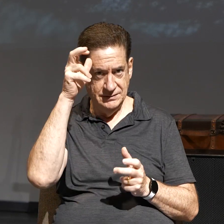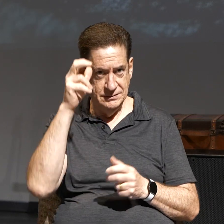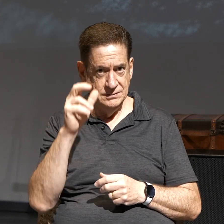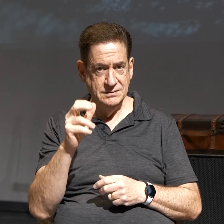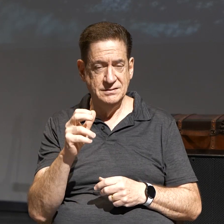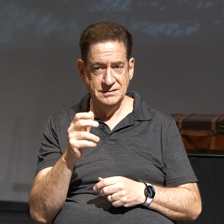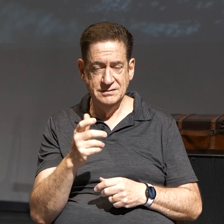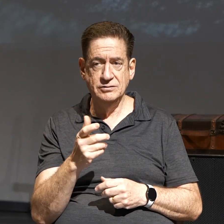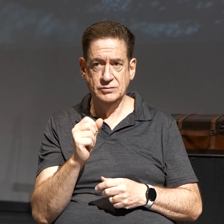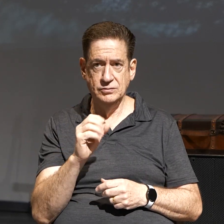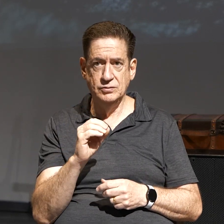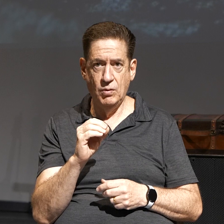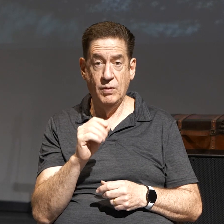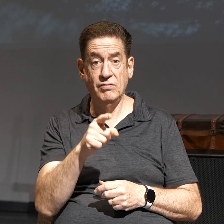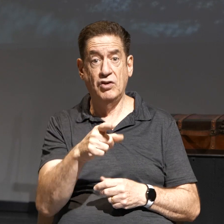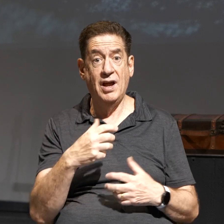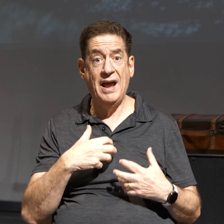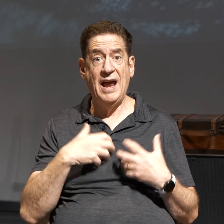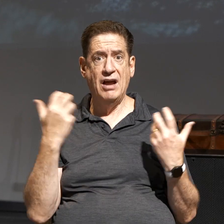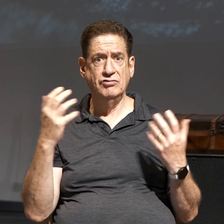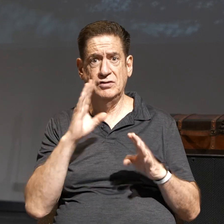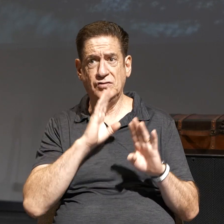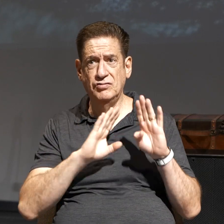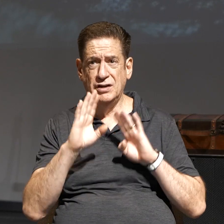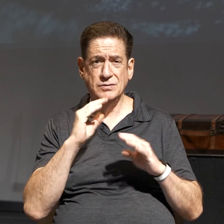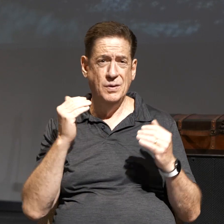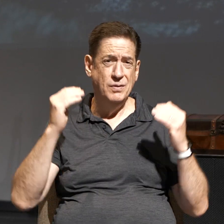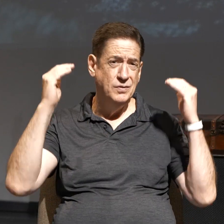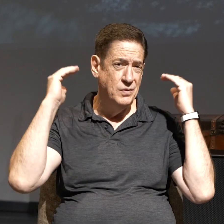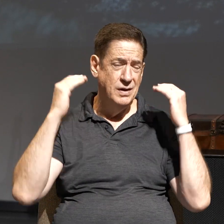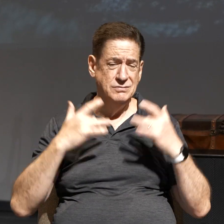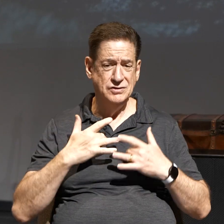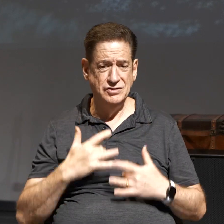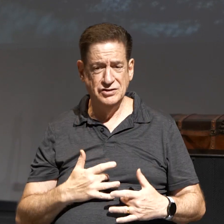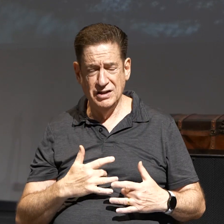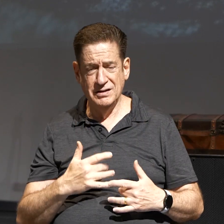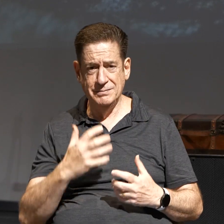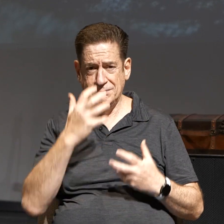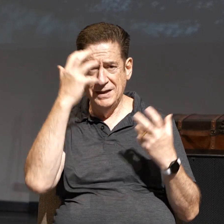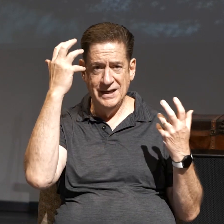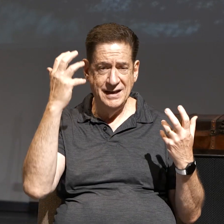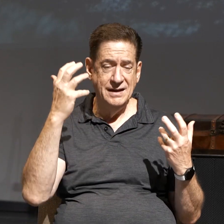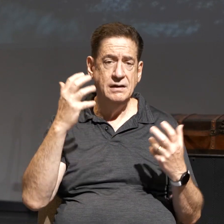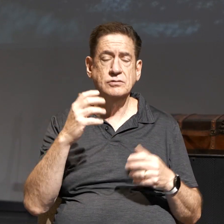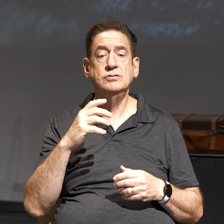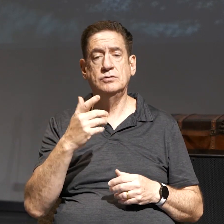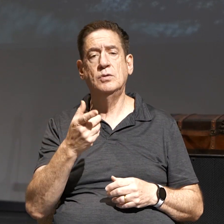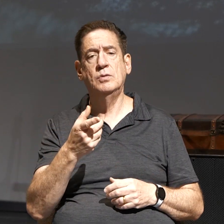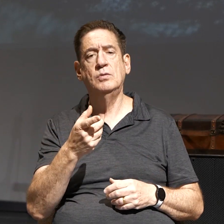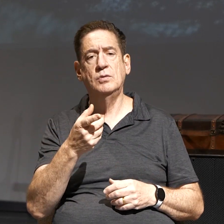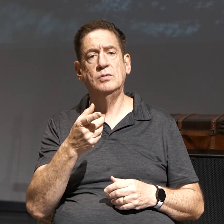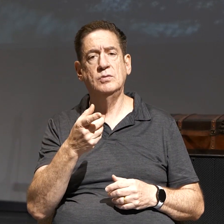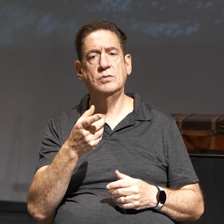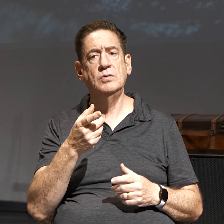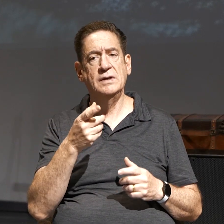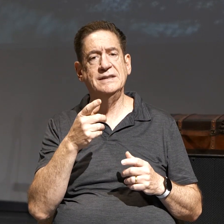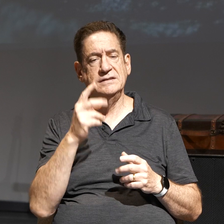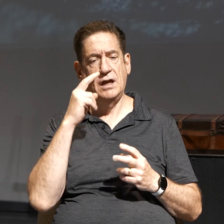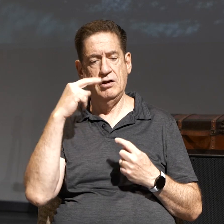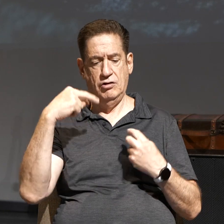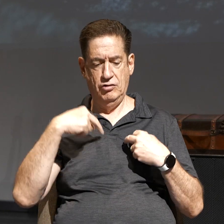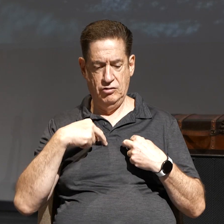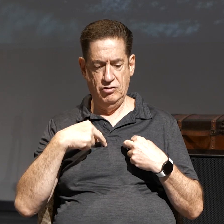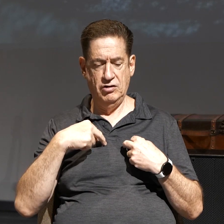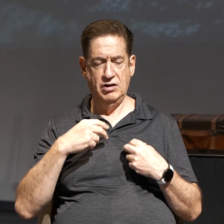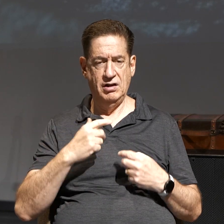And so, if you're angry, frustrated, overwhelmed, discouraged, ticked off, then man, you've to take a look at your